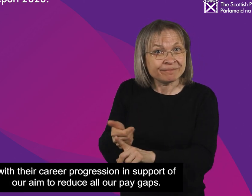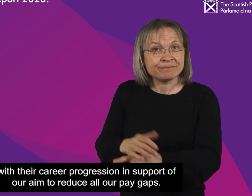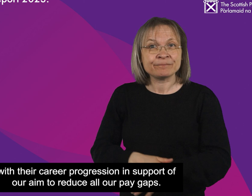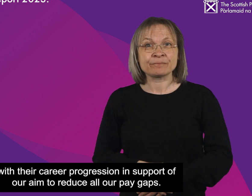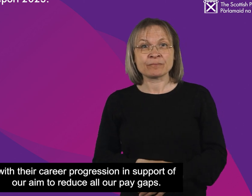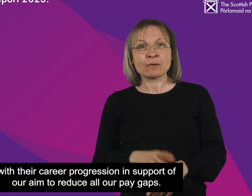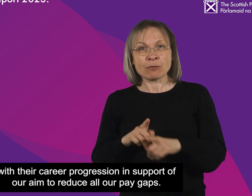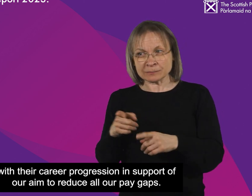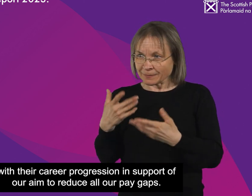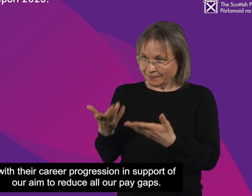gaps.